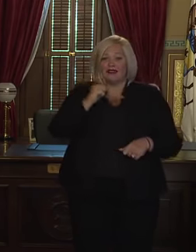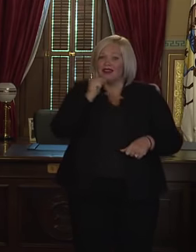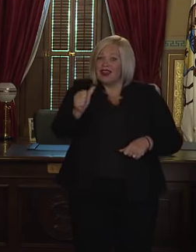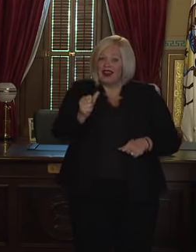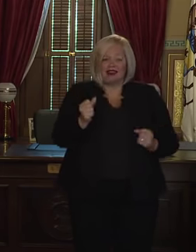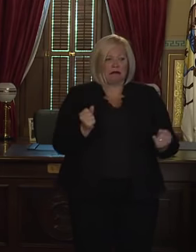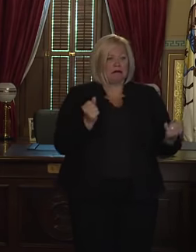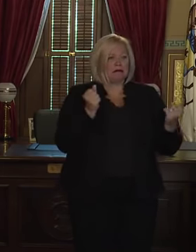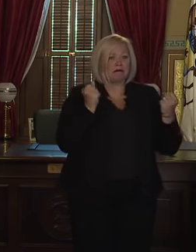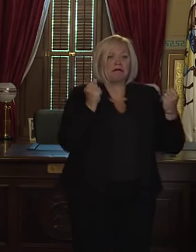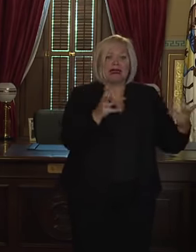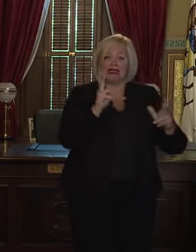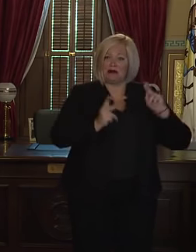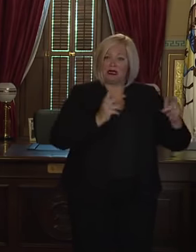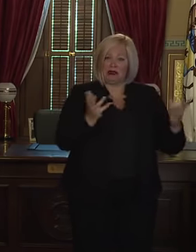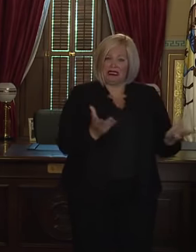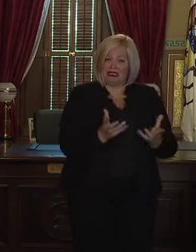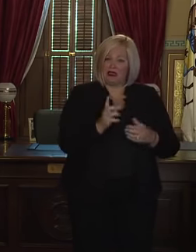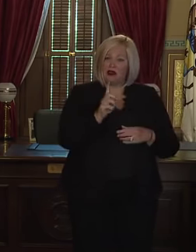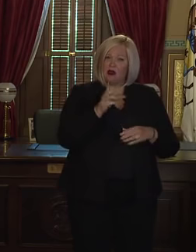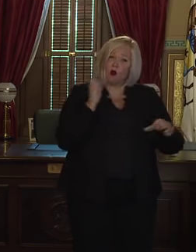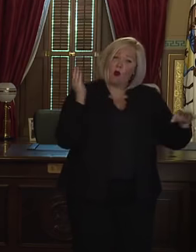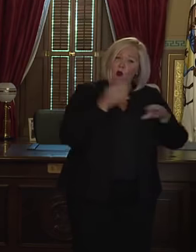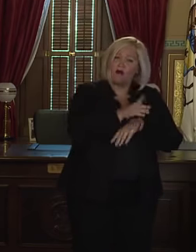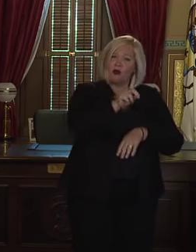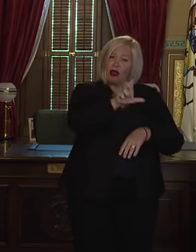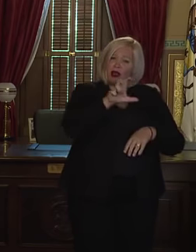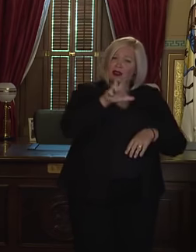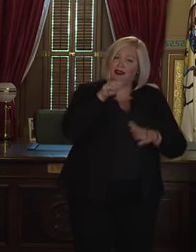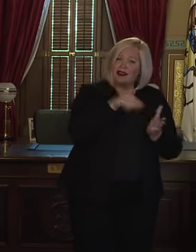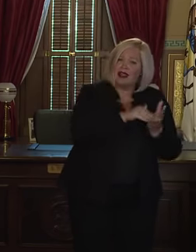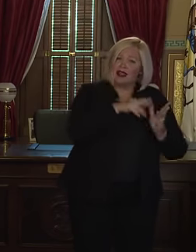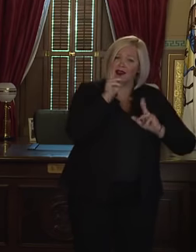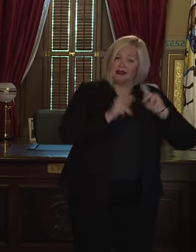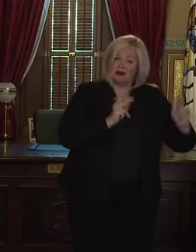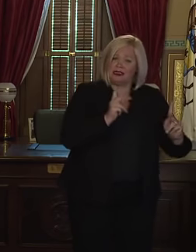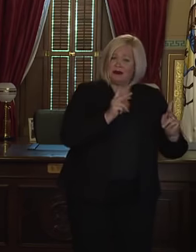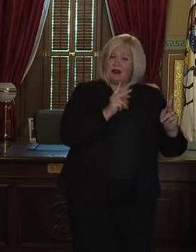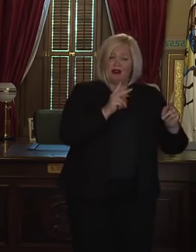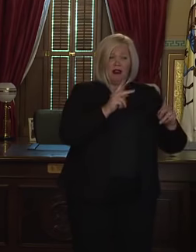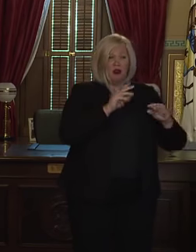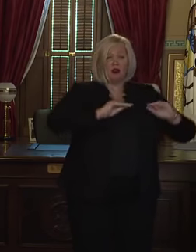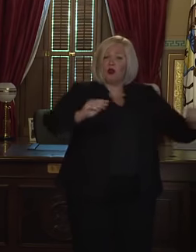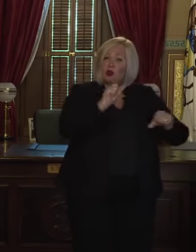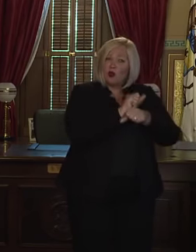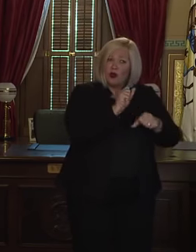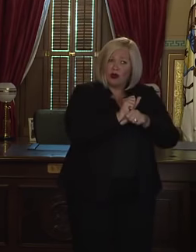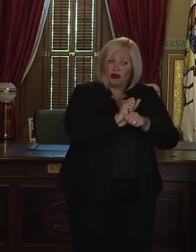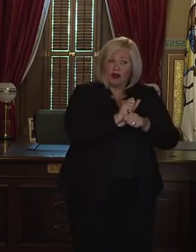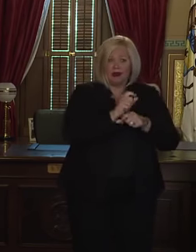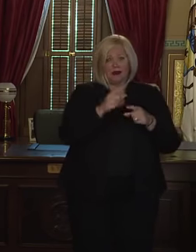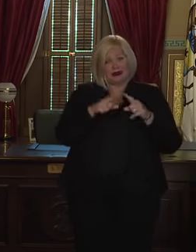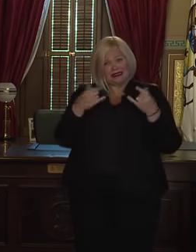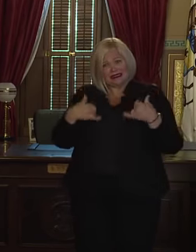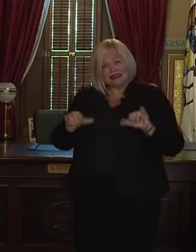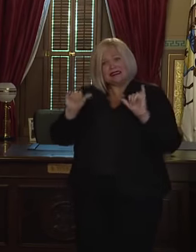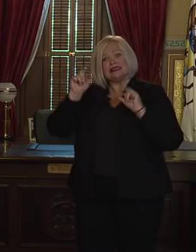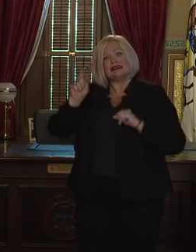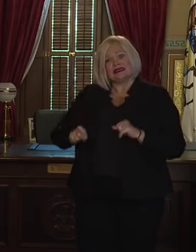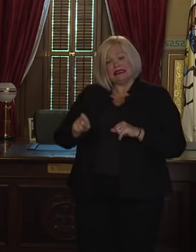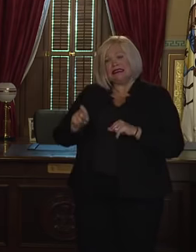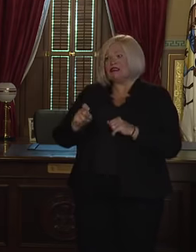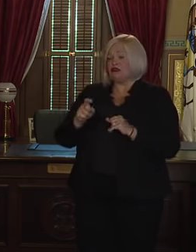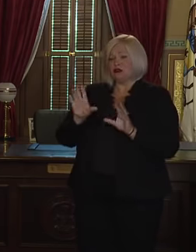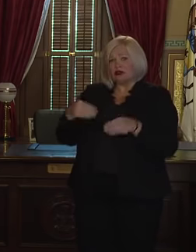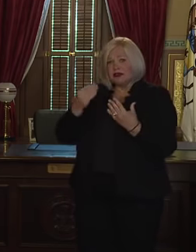state, hundreds of thousands of hardworking people who head up families and need to put food on the table will lose their unemployment